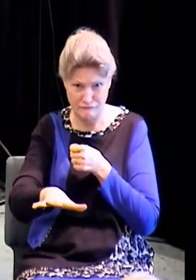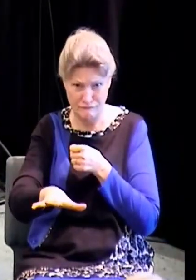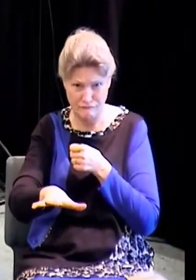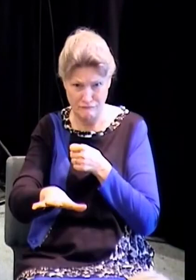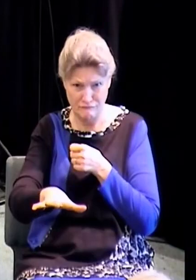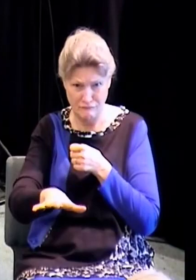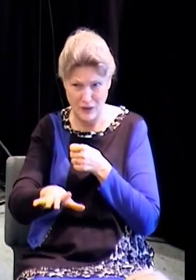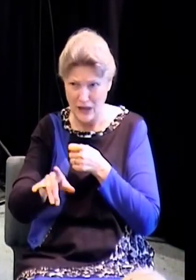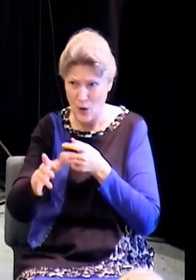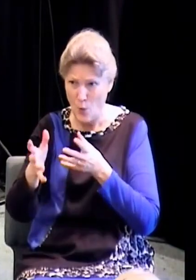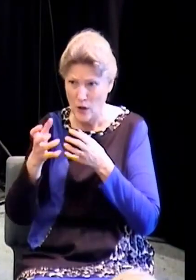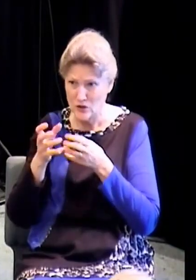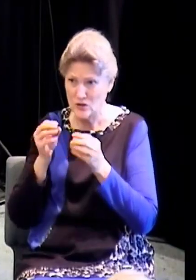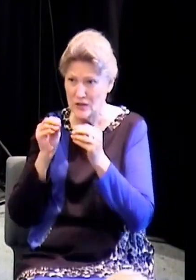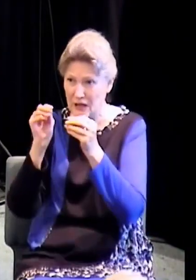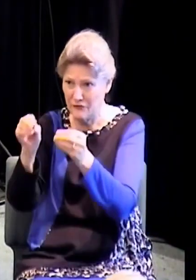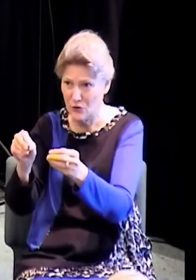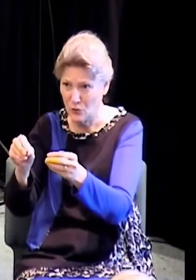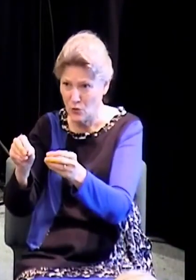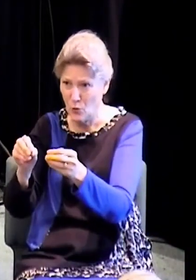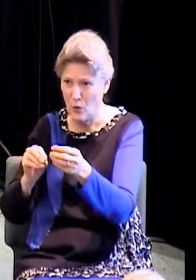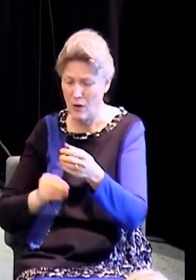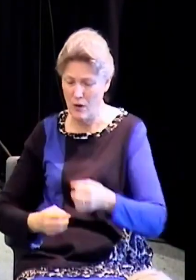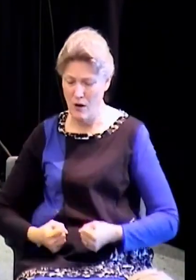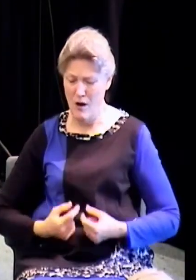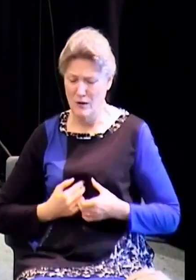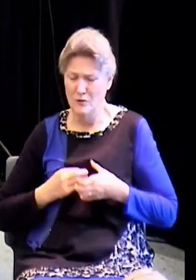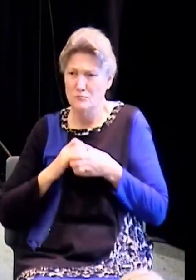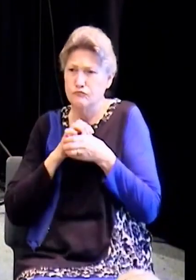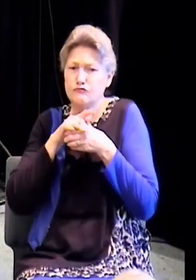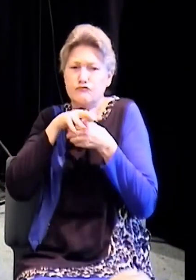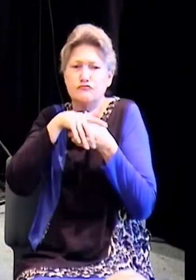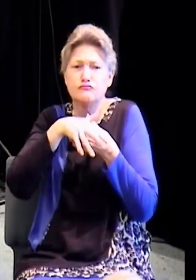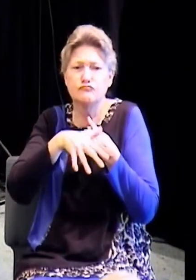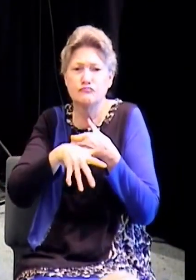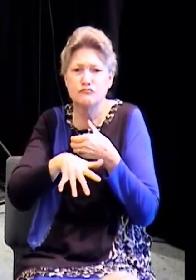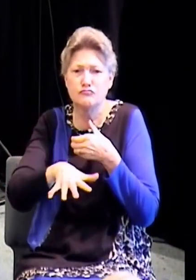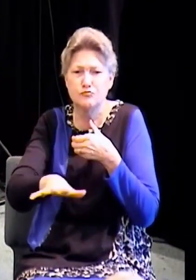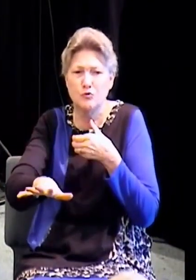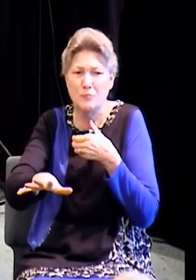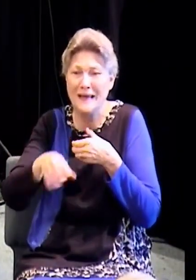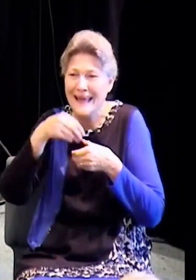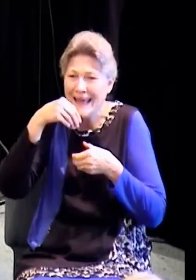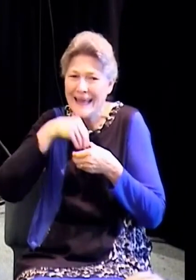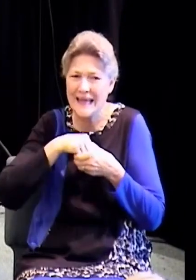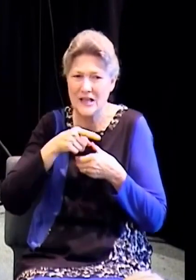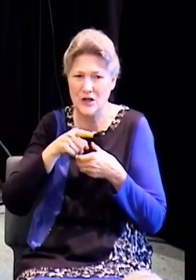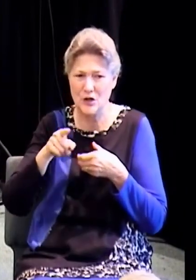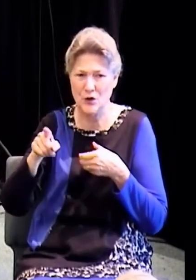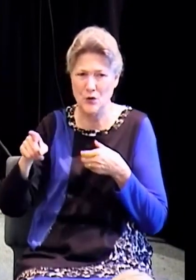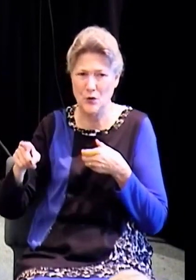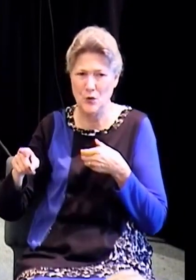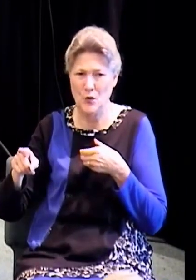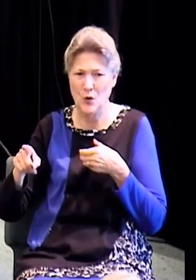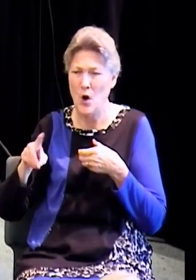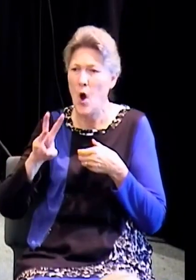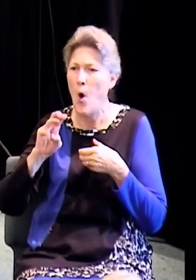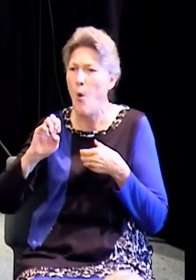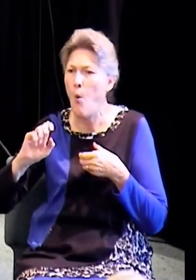wants to put in your cup will overflow. He said, it will be in you a well springing up